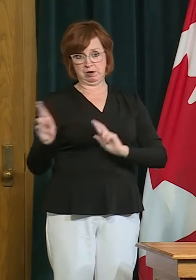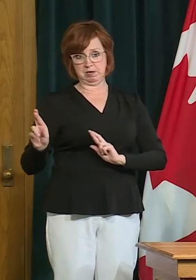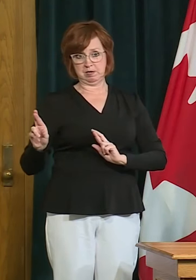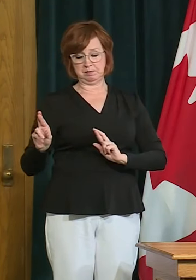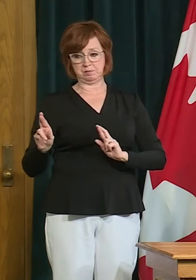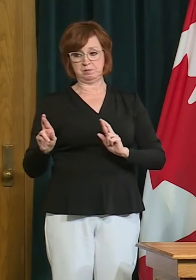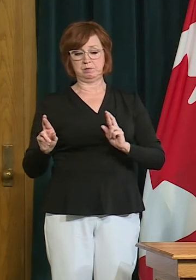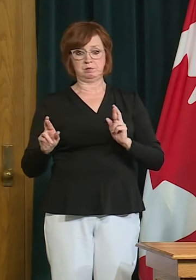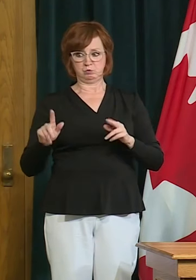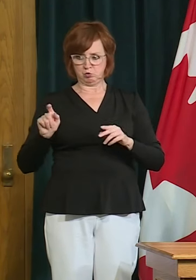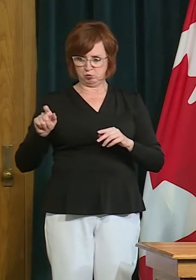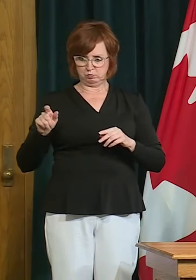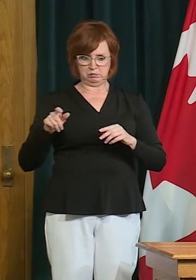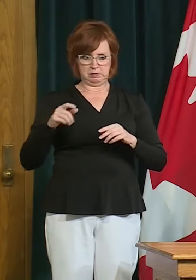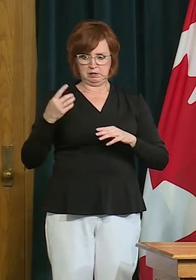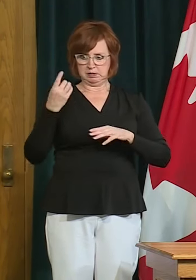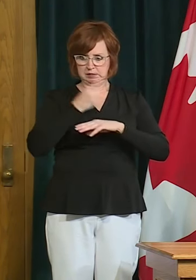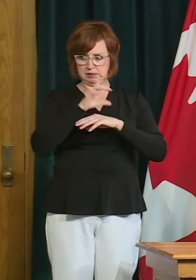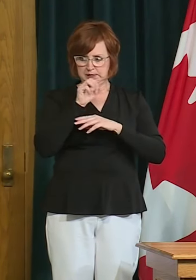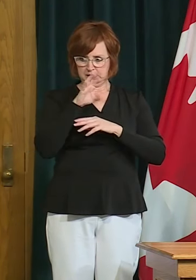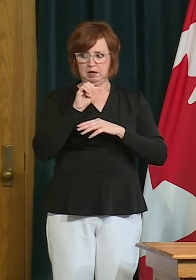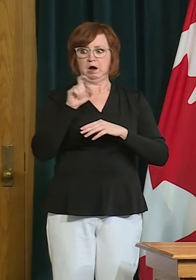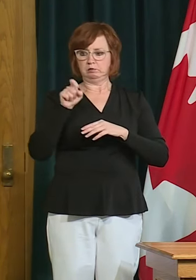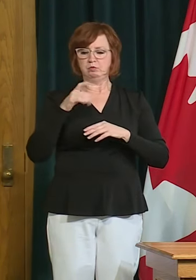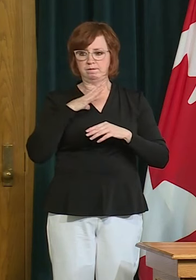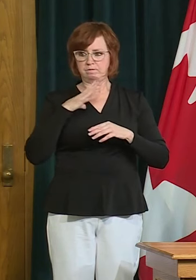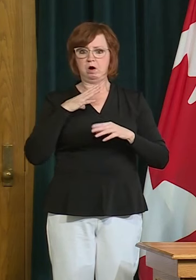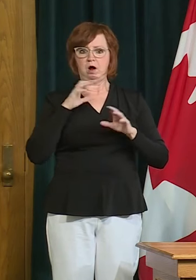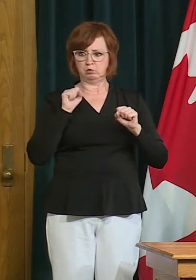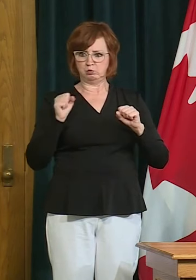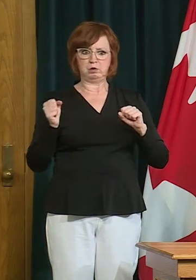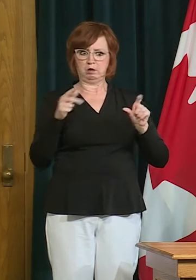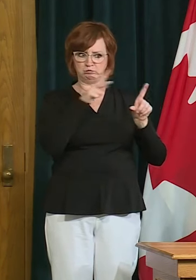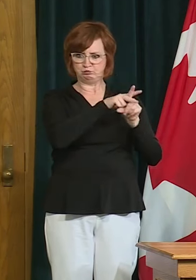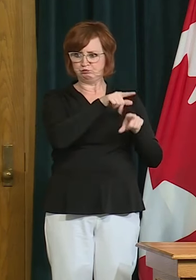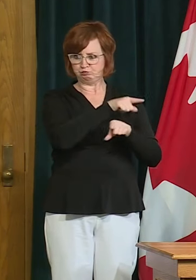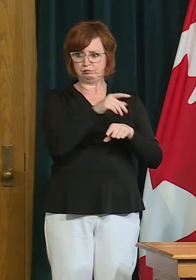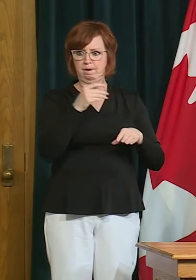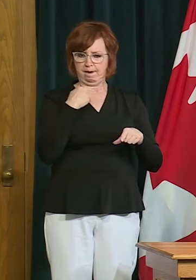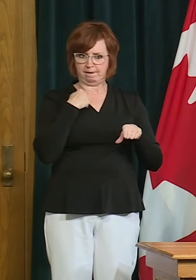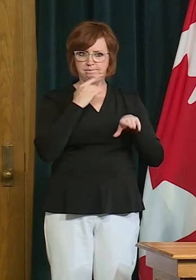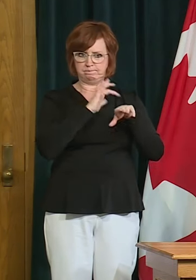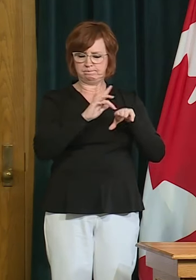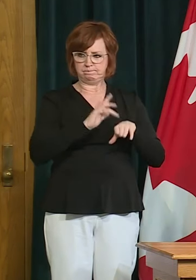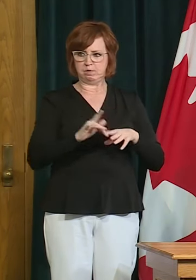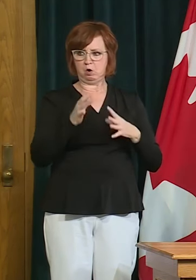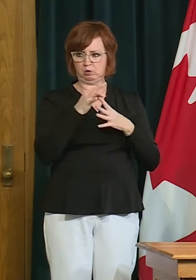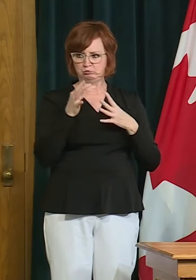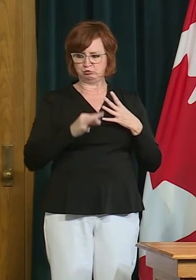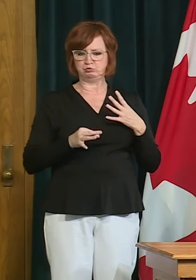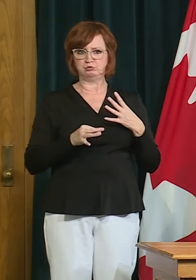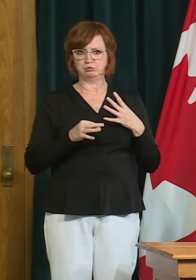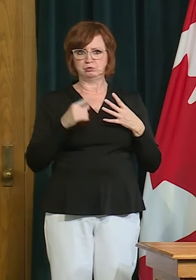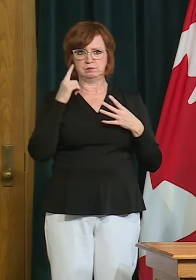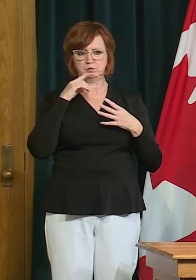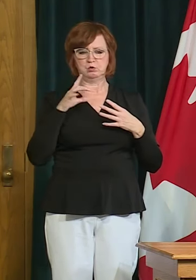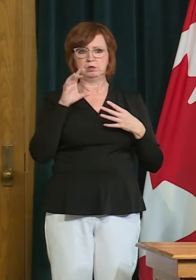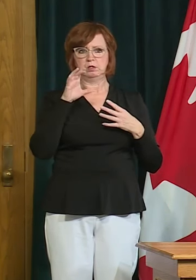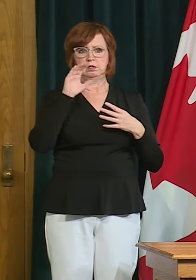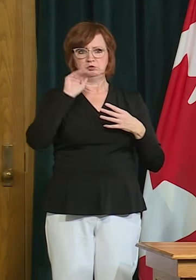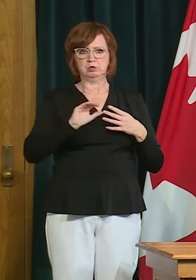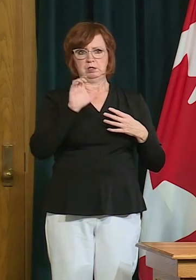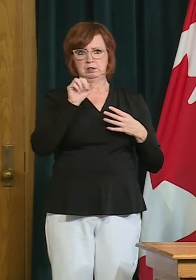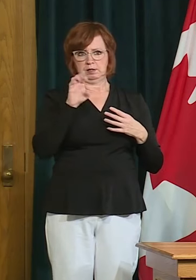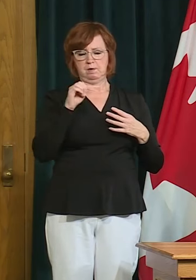a period of time if uh if they're going back to work and need uh some some options or access to child care so there are uh